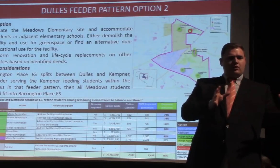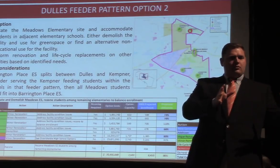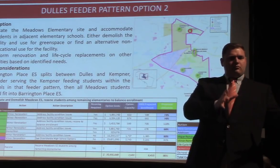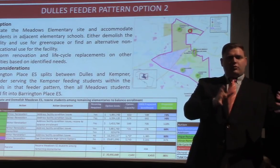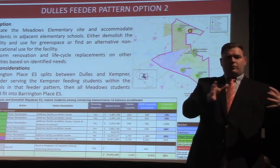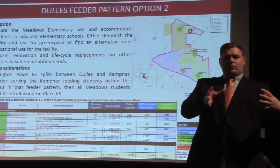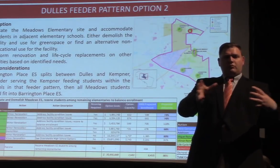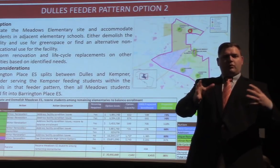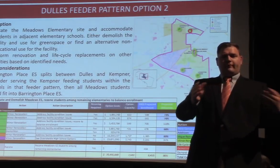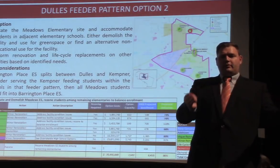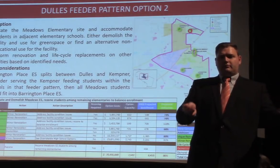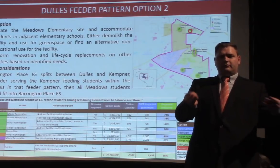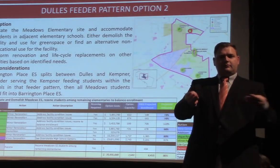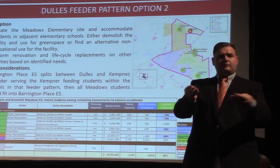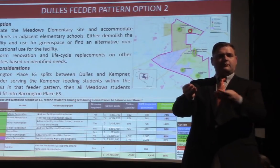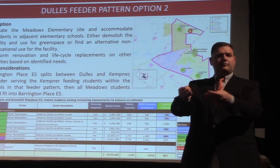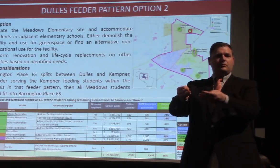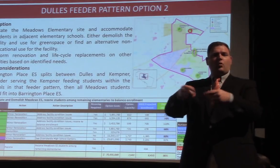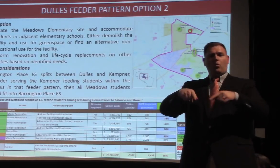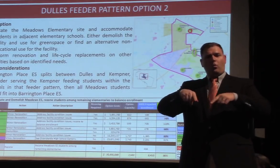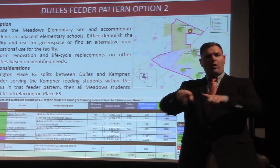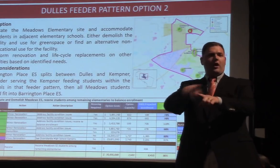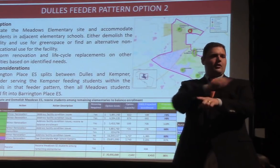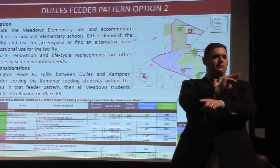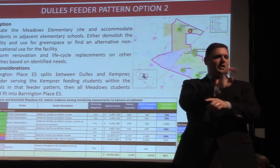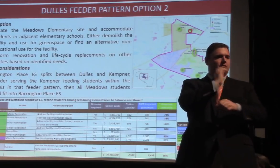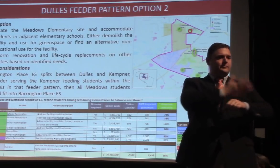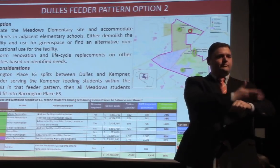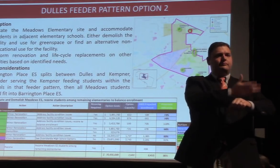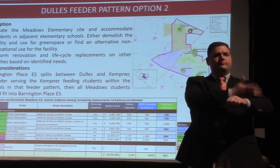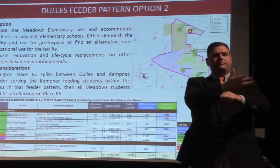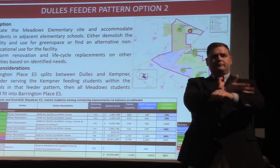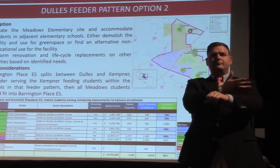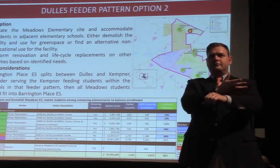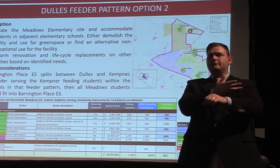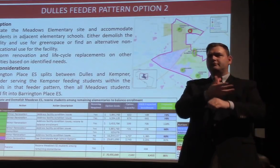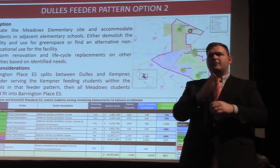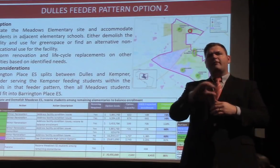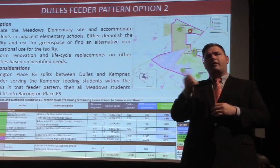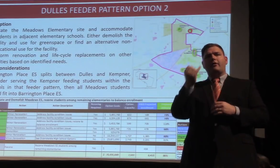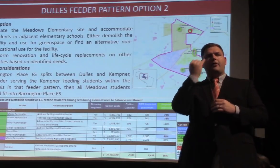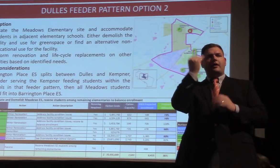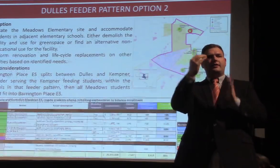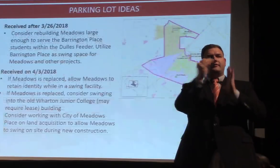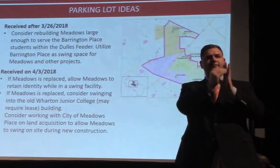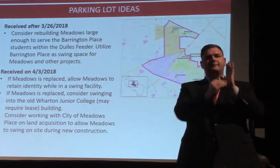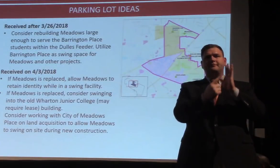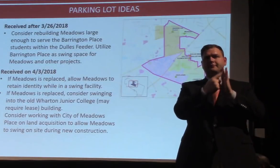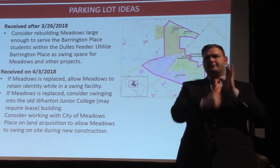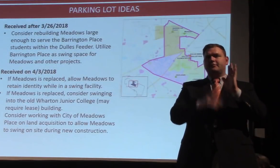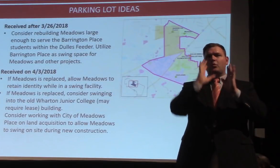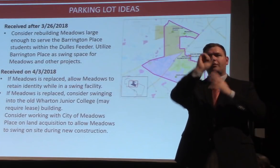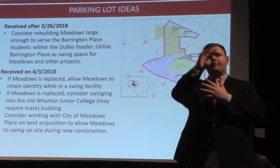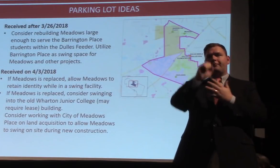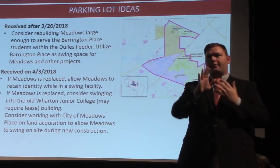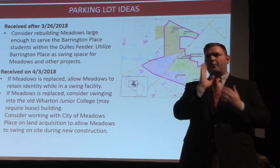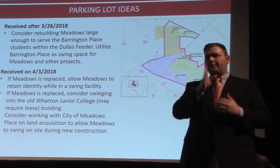while the project is ongoing at Meadows. And again we have some additional parking lot ideas related to this that we'll share in a couple slides.